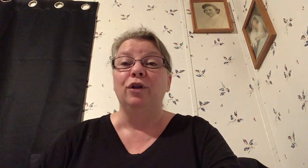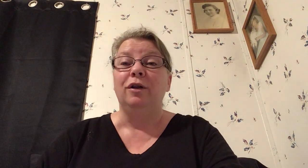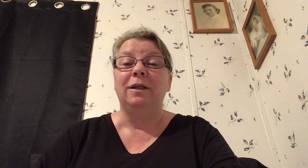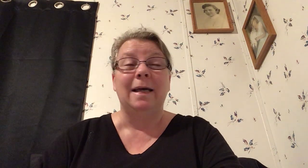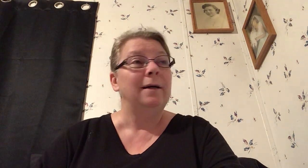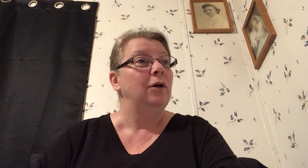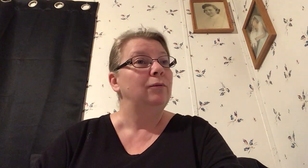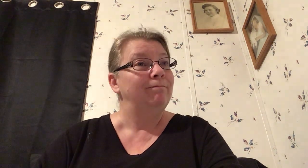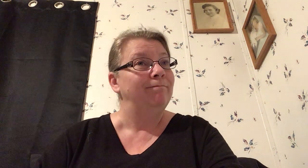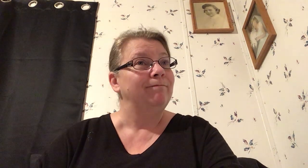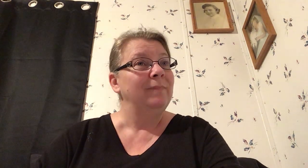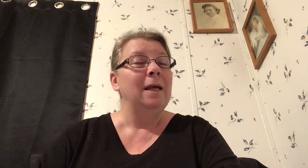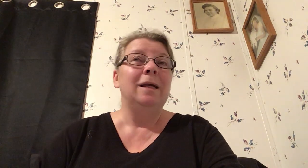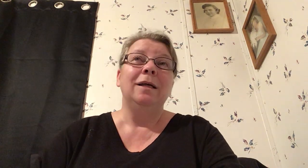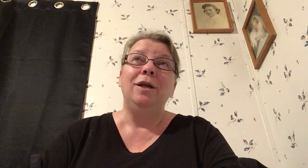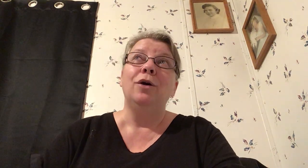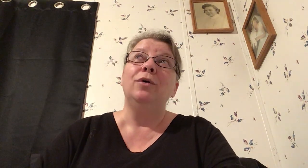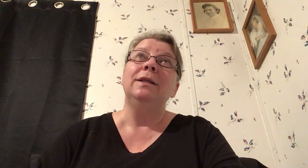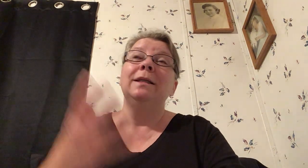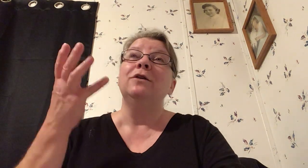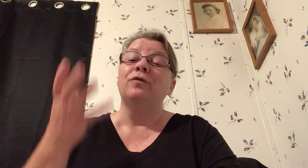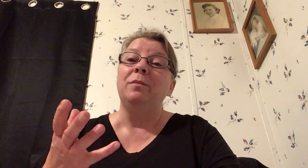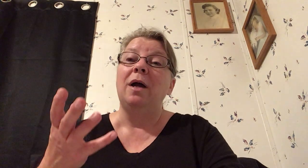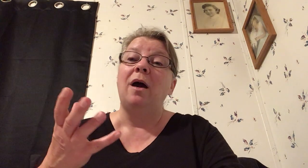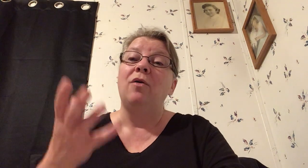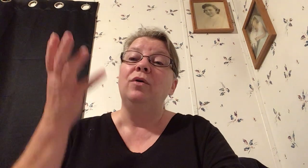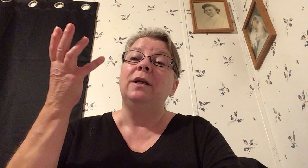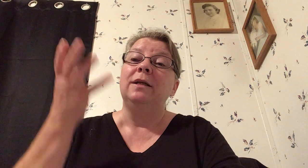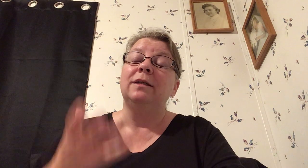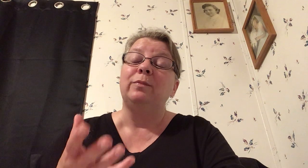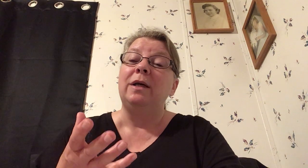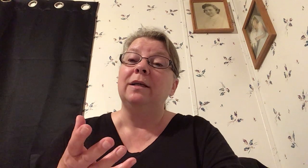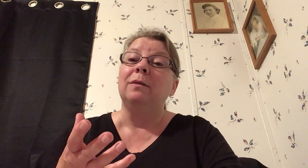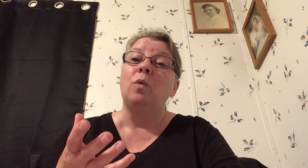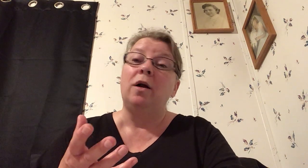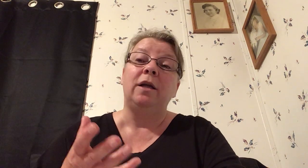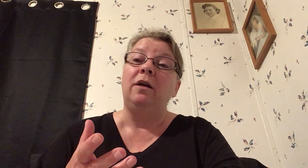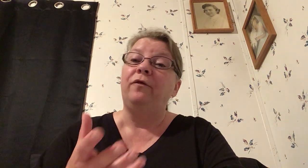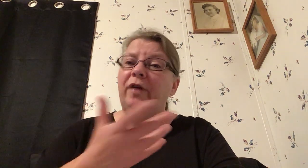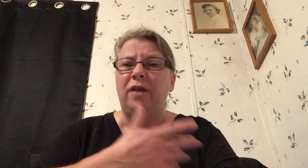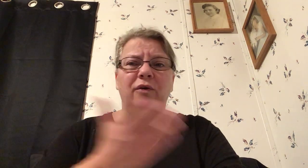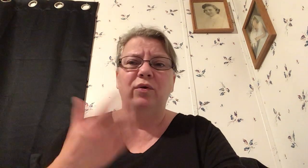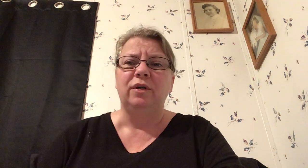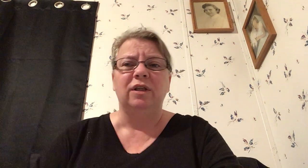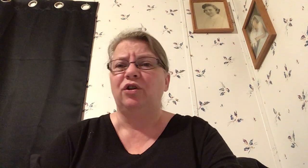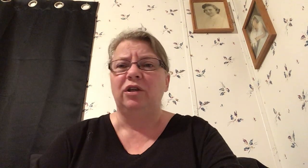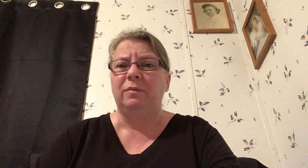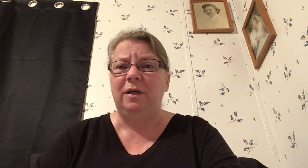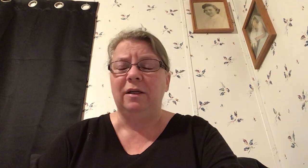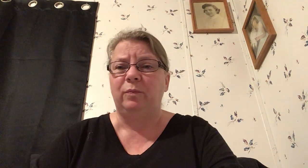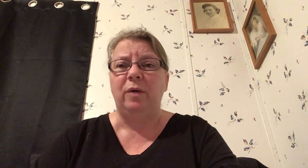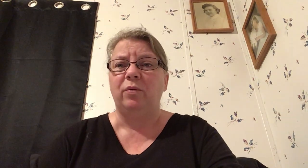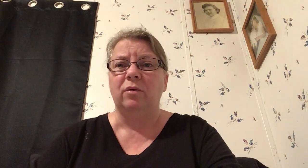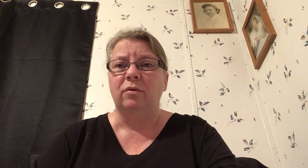can look at that and go you know is this from God and is this because I'm walking in faith or is this just because people are